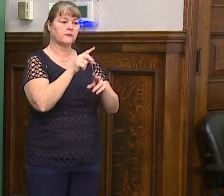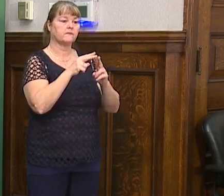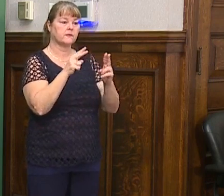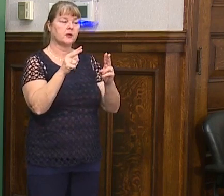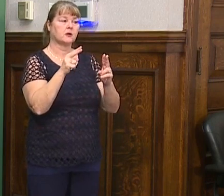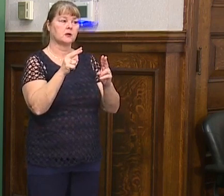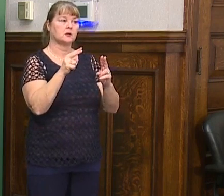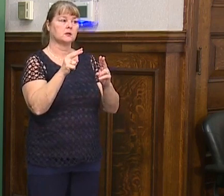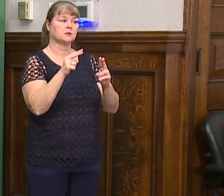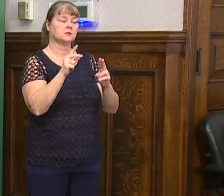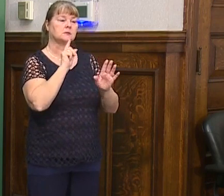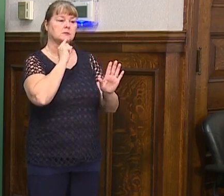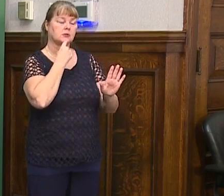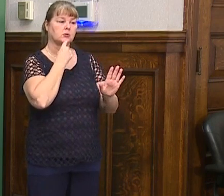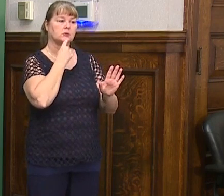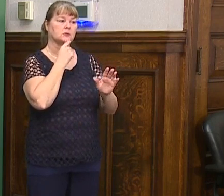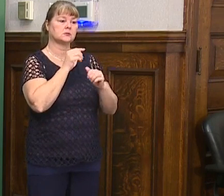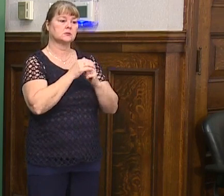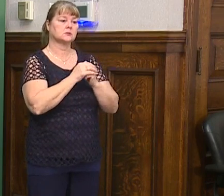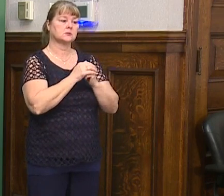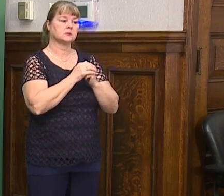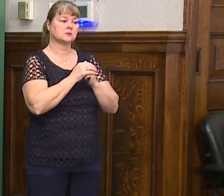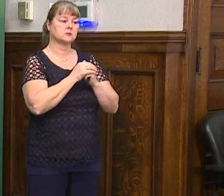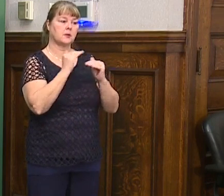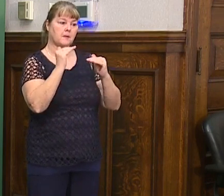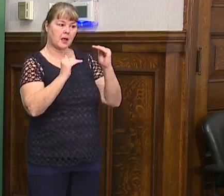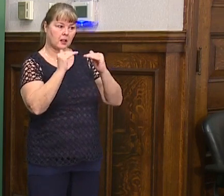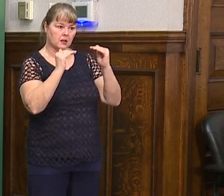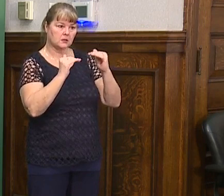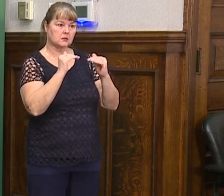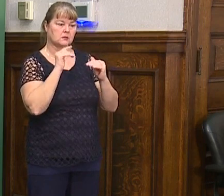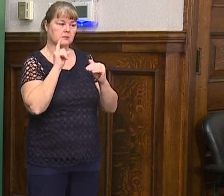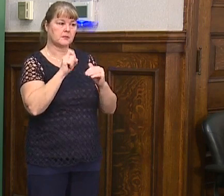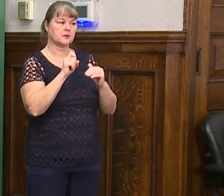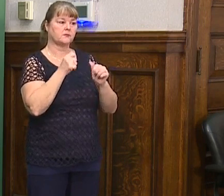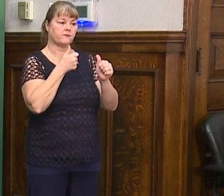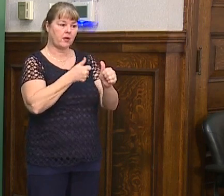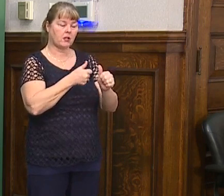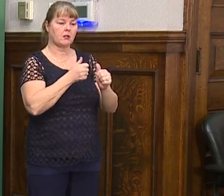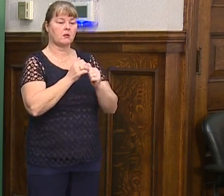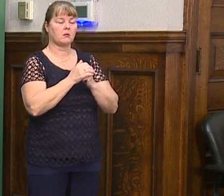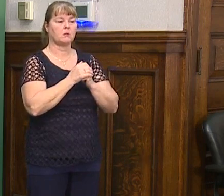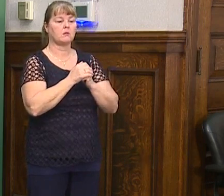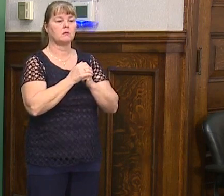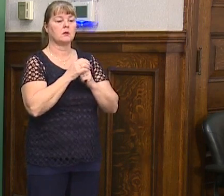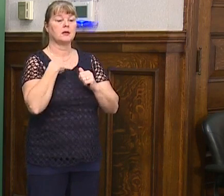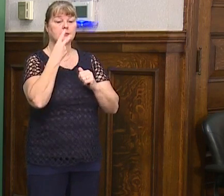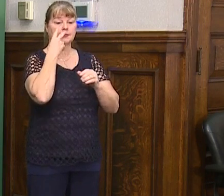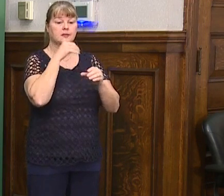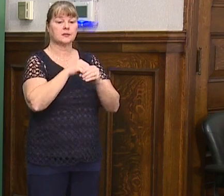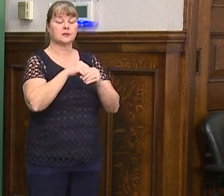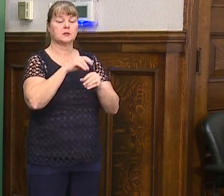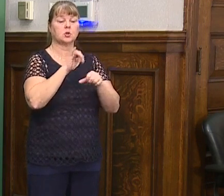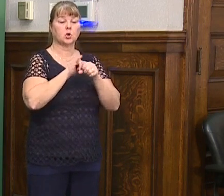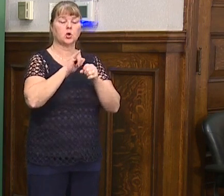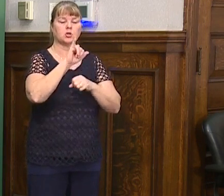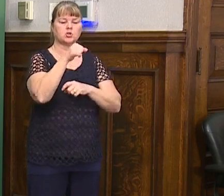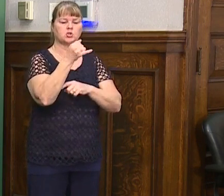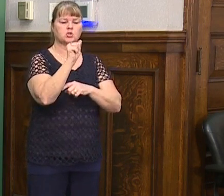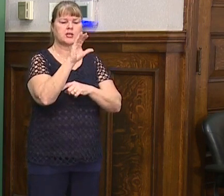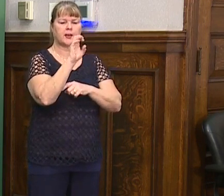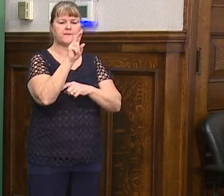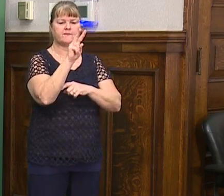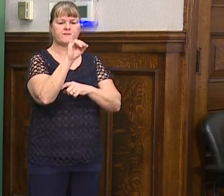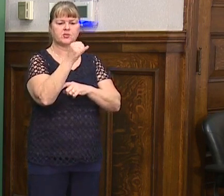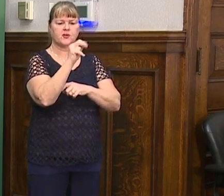very delicate, um, balance that has to be struck. Um, I see in New York where the Jacob Javis Center, which is a